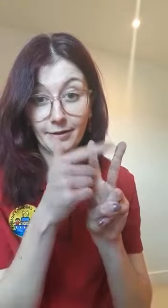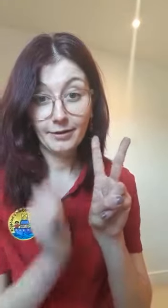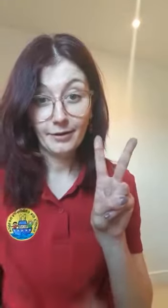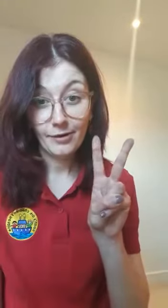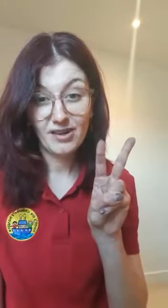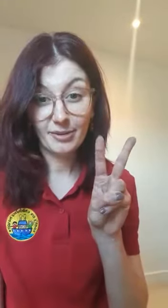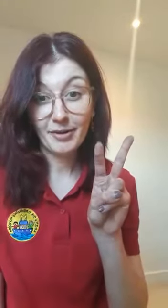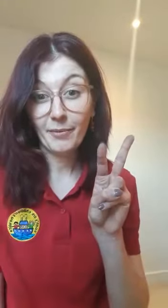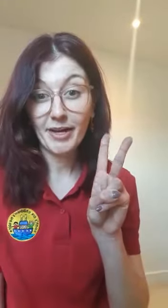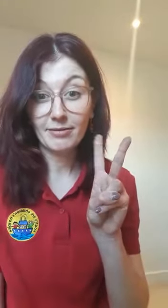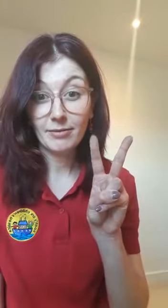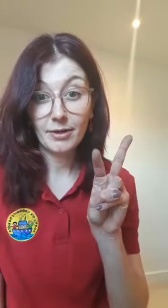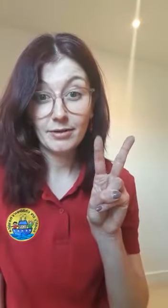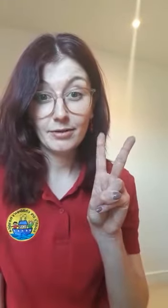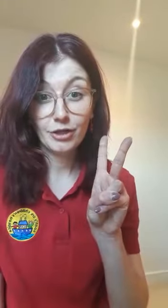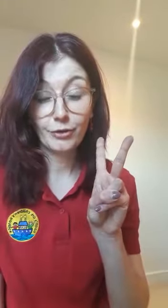or a little bit of wiggle. One, two.